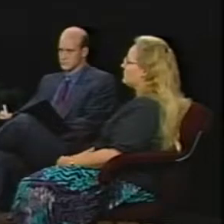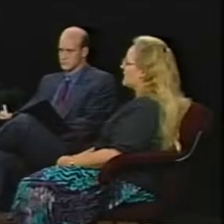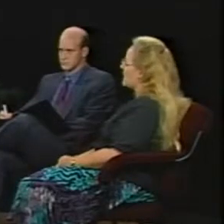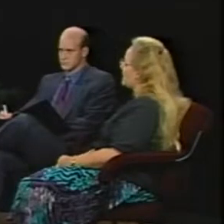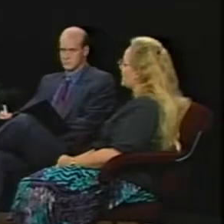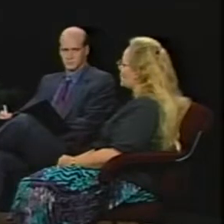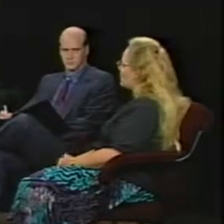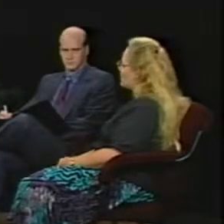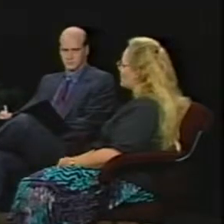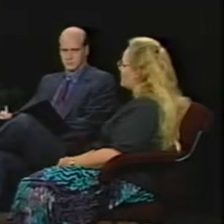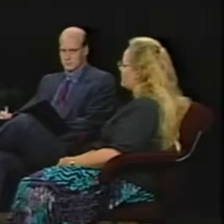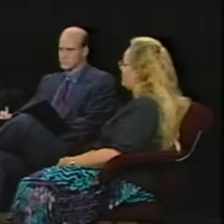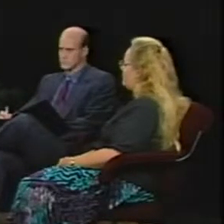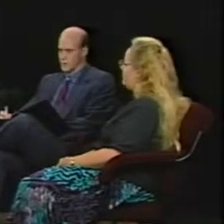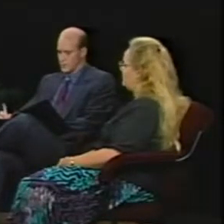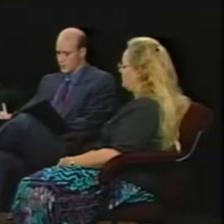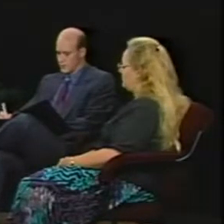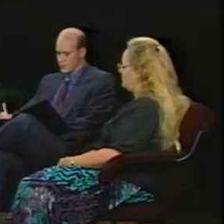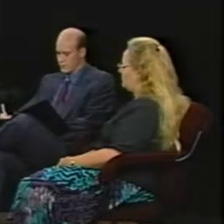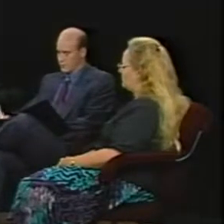Yes, I had two beers. And what did you have for dinner?